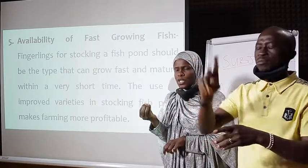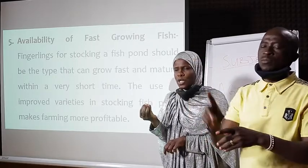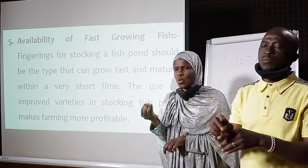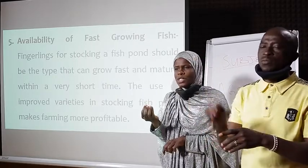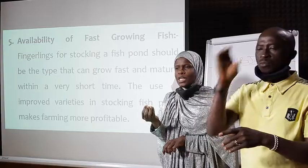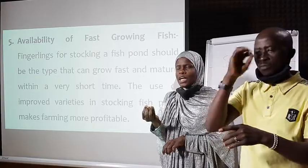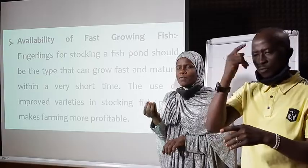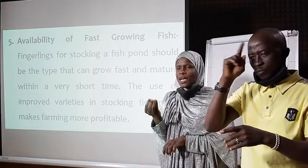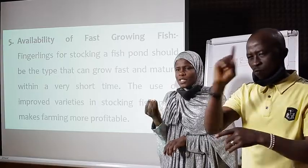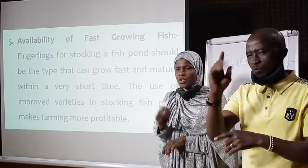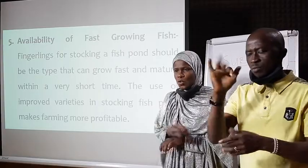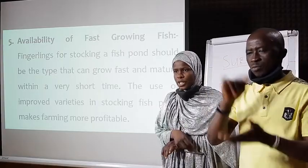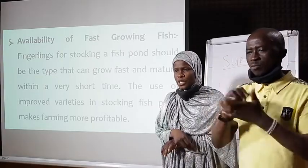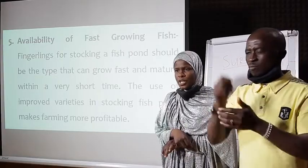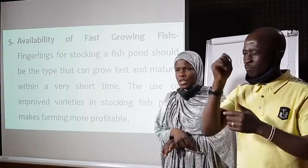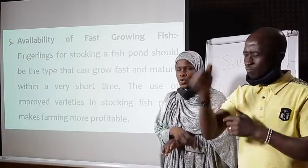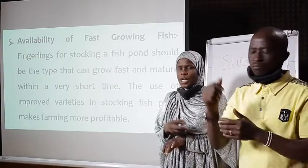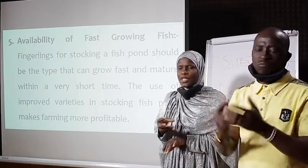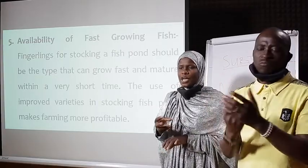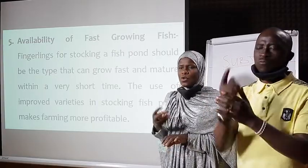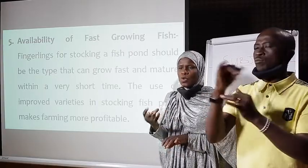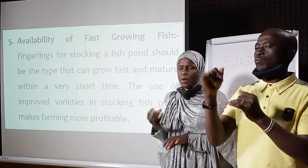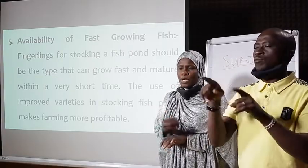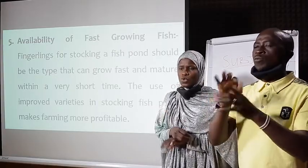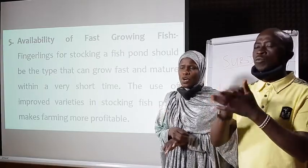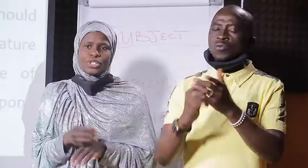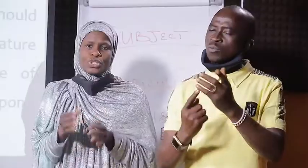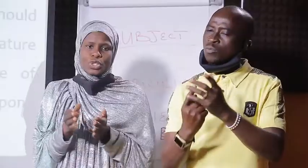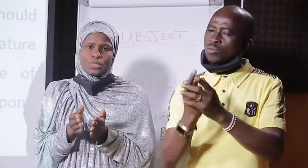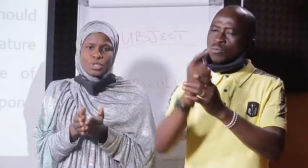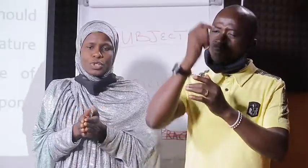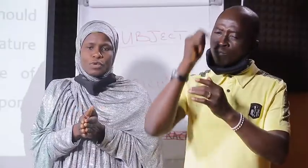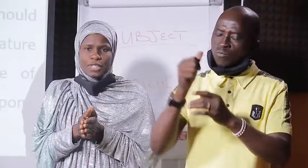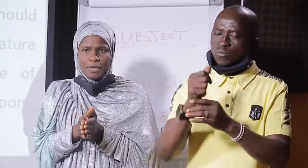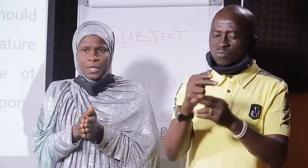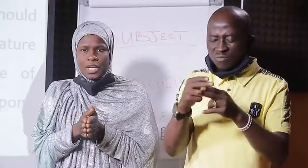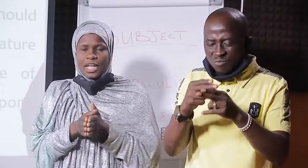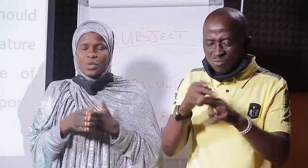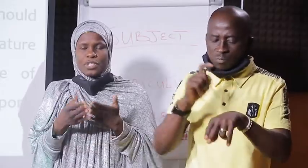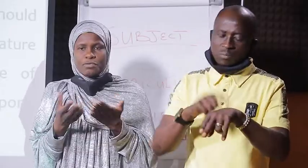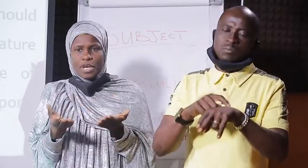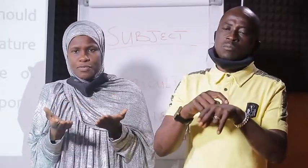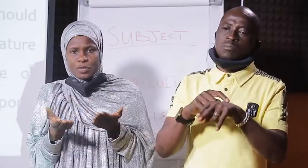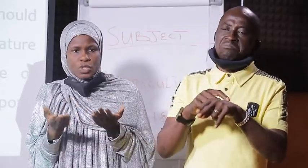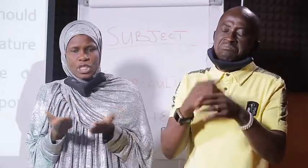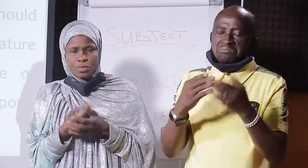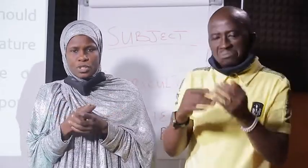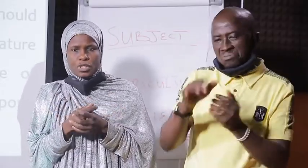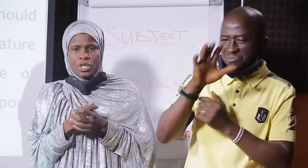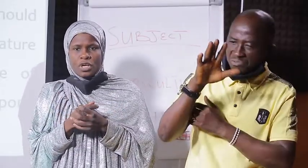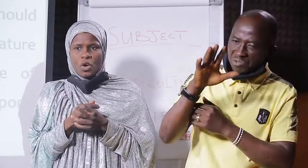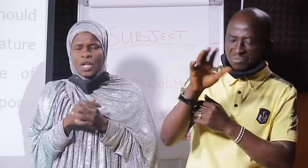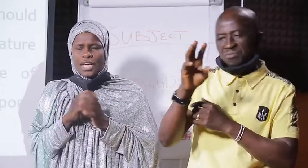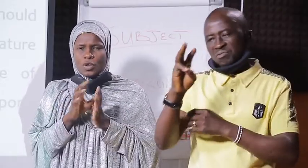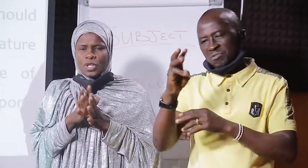to look for the ones that are fast growing so that they can grow and mature within short period of time like within five to six